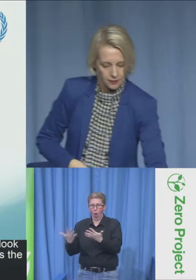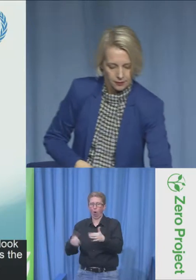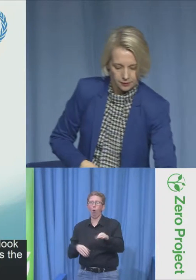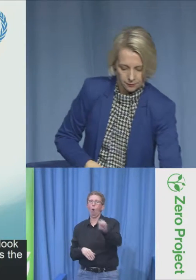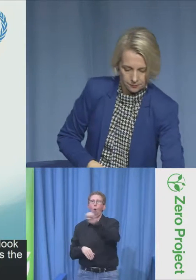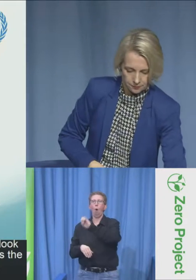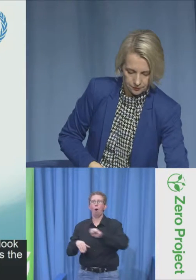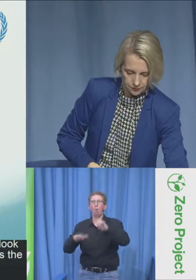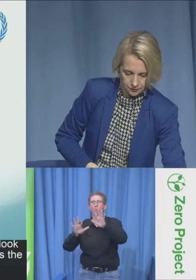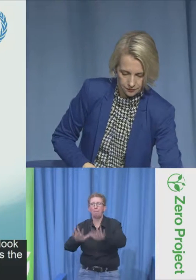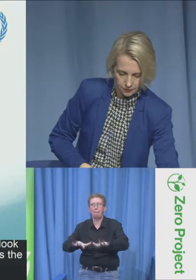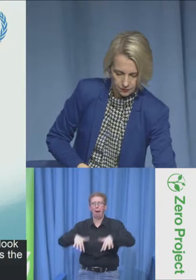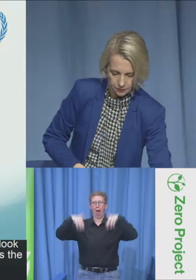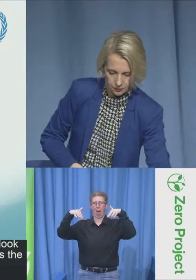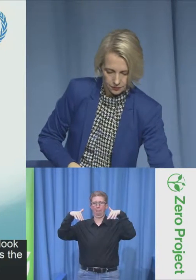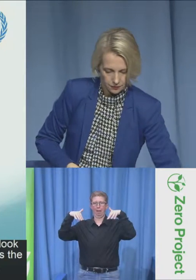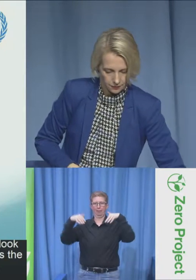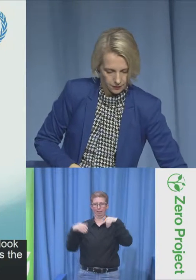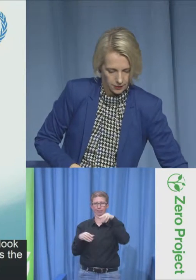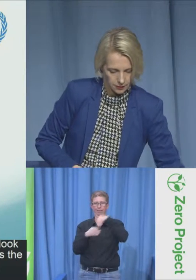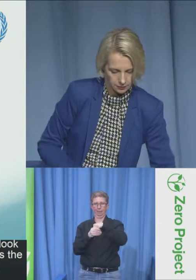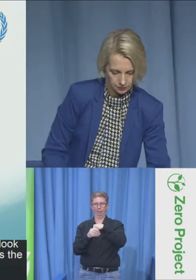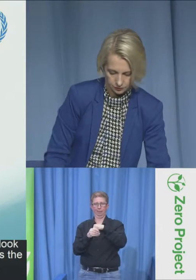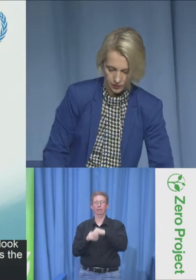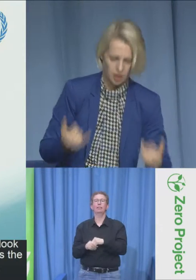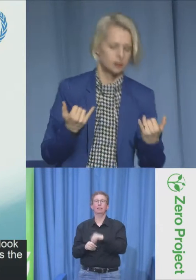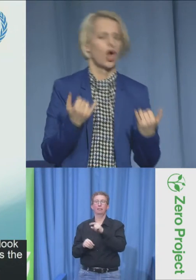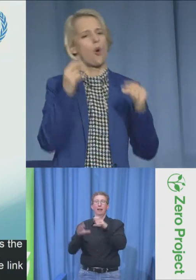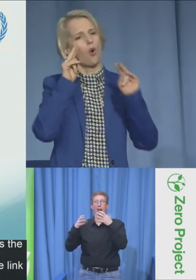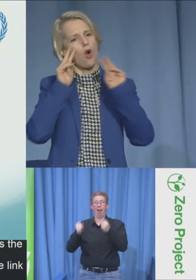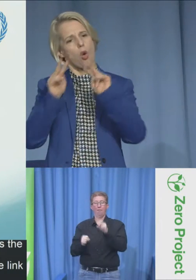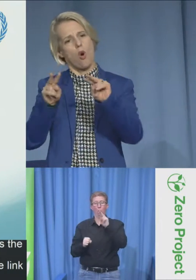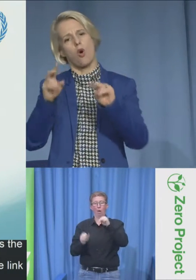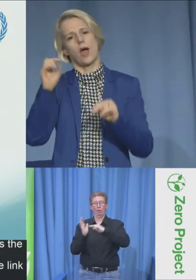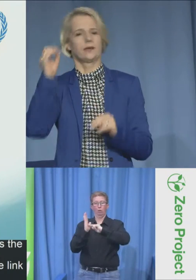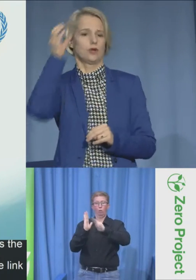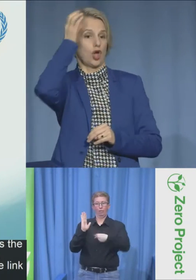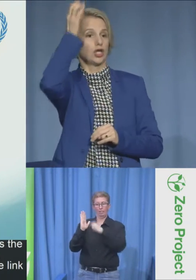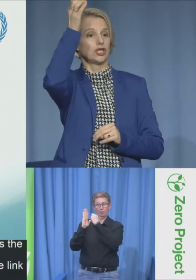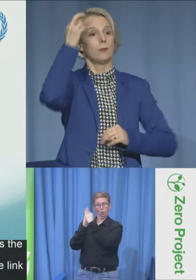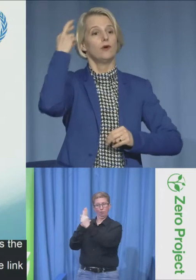27 and to the theme of this year's conference.